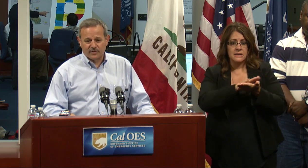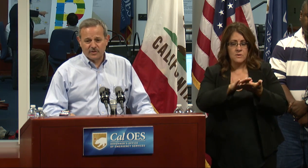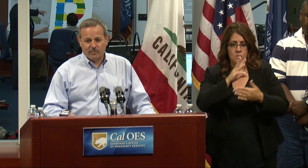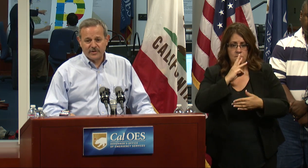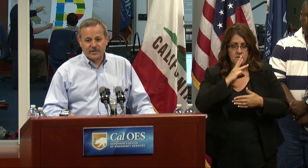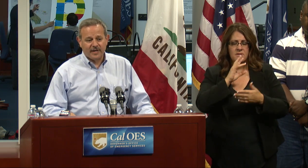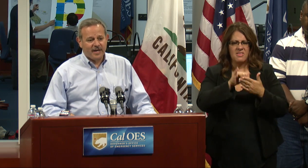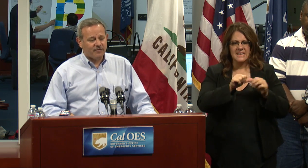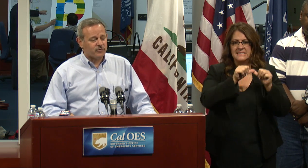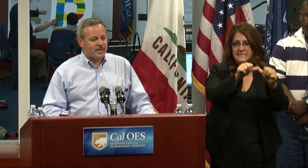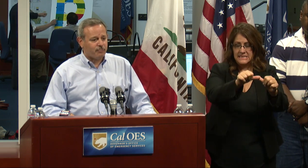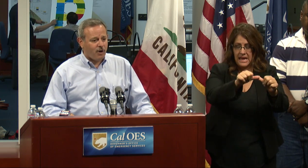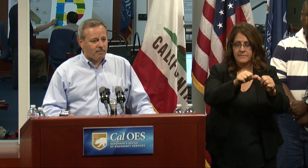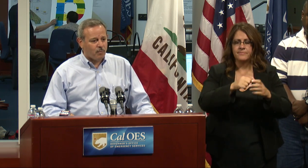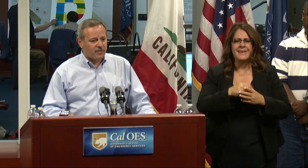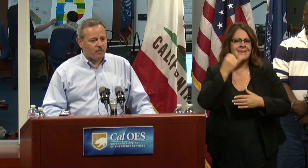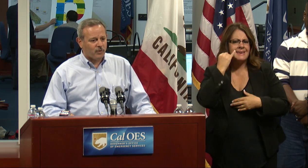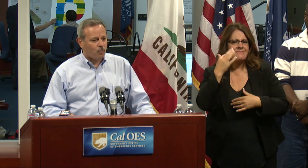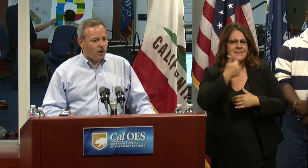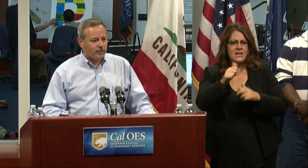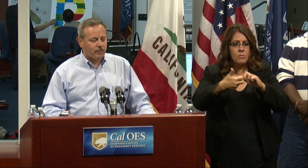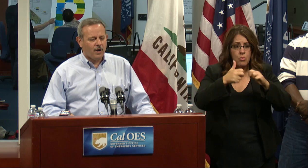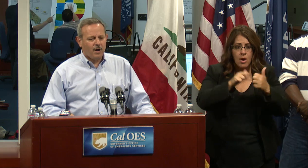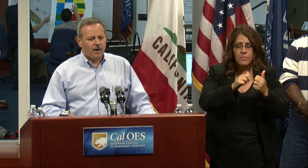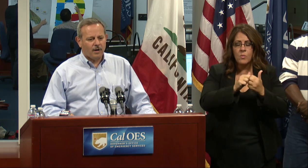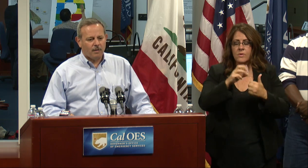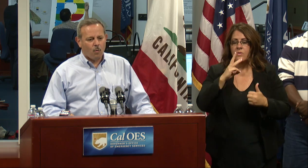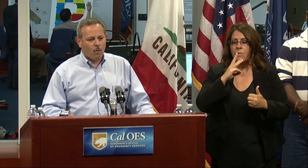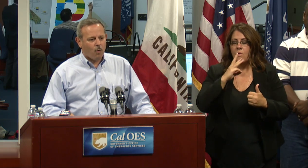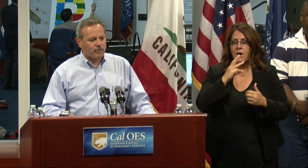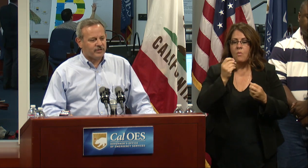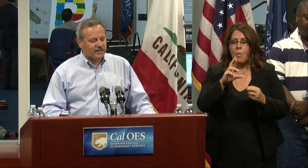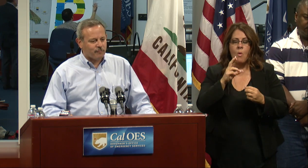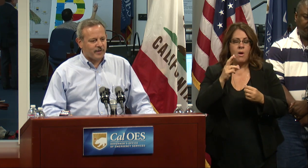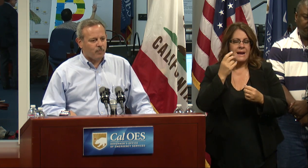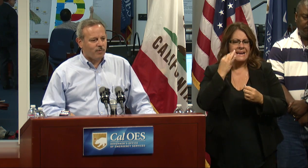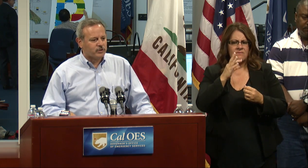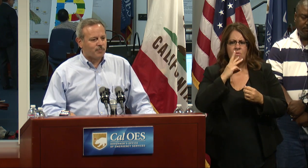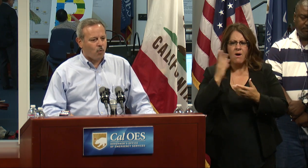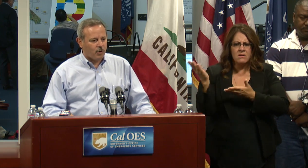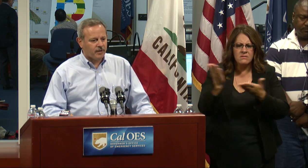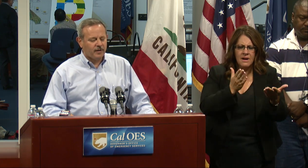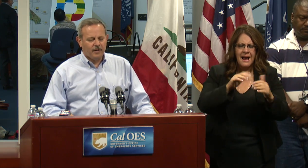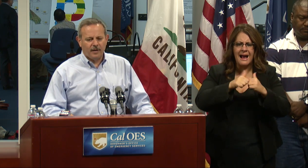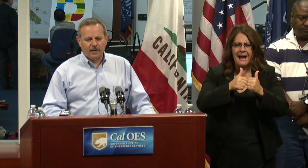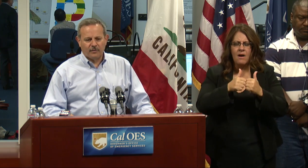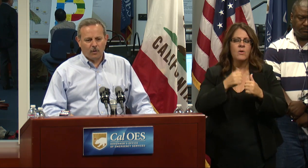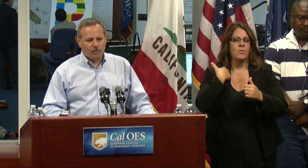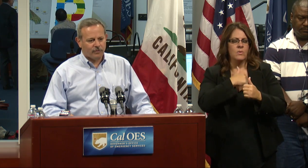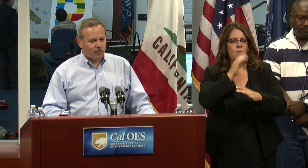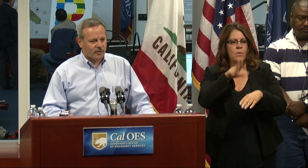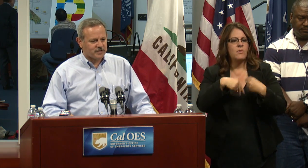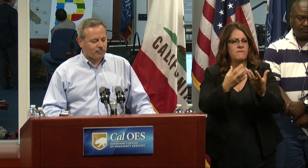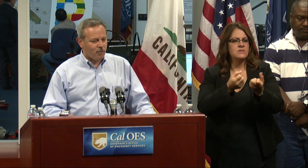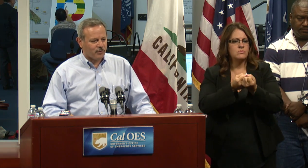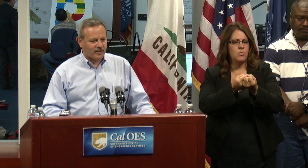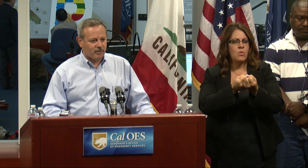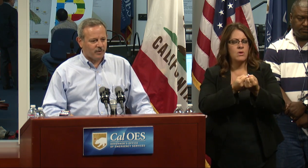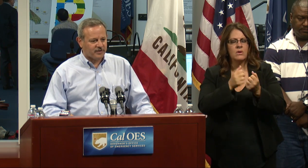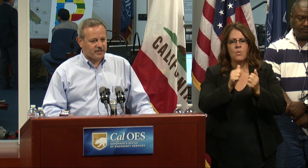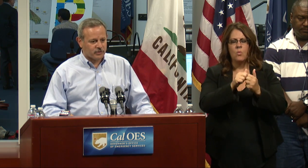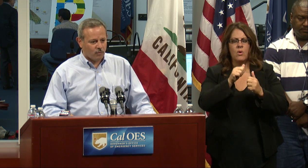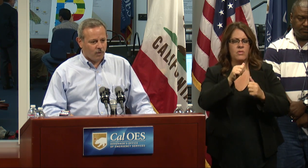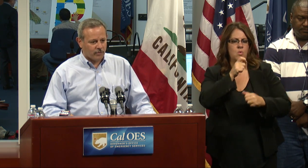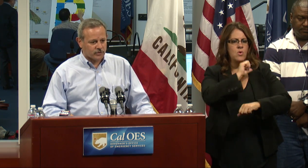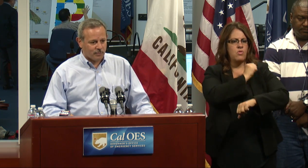sustainable situation. If there's any problem with water or water delivery, we will support the local authorities appropriately